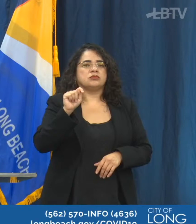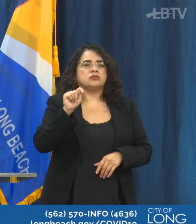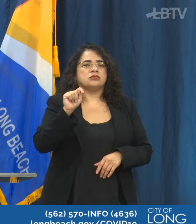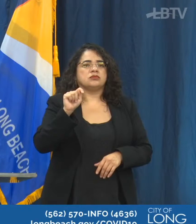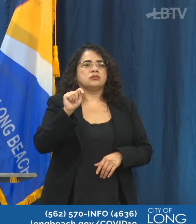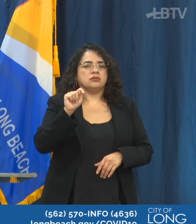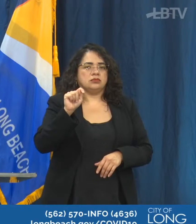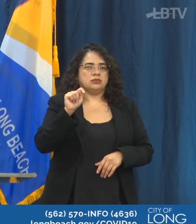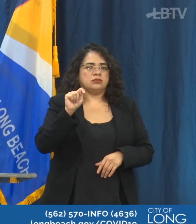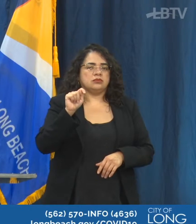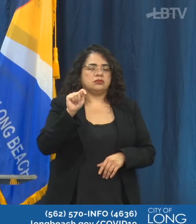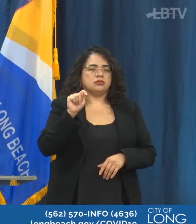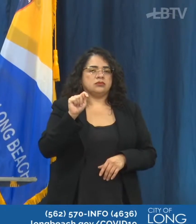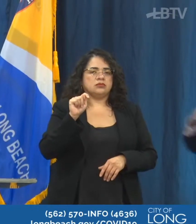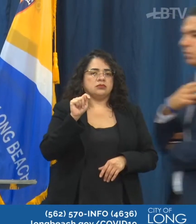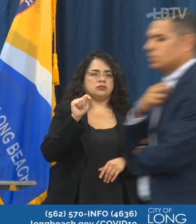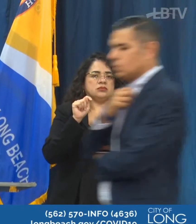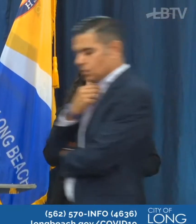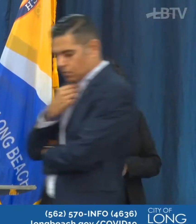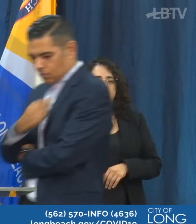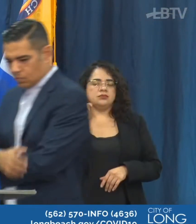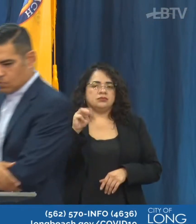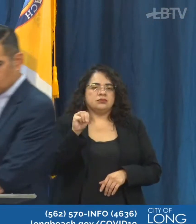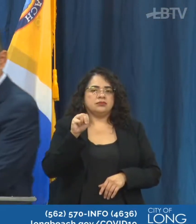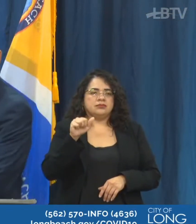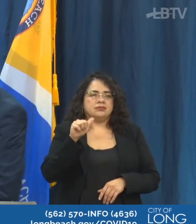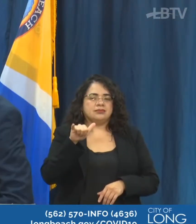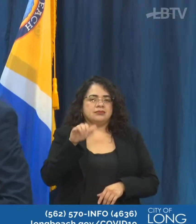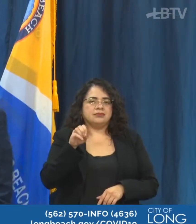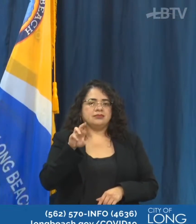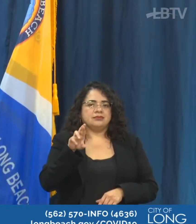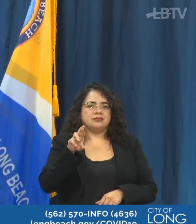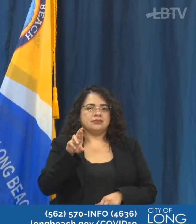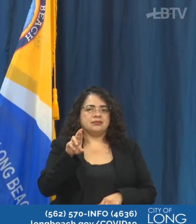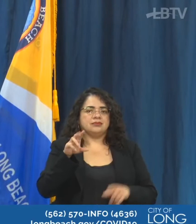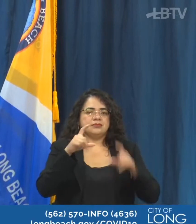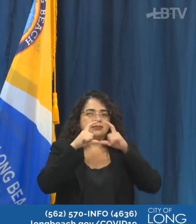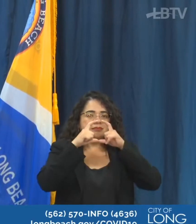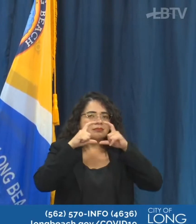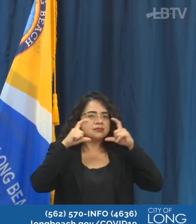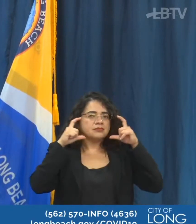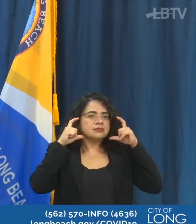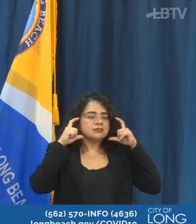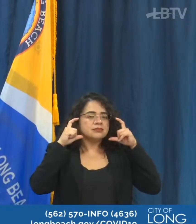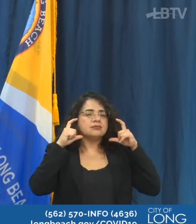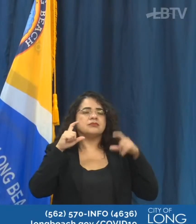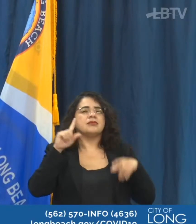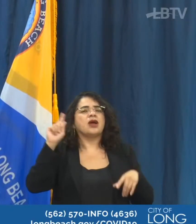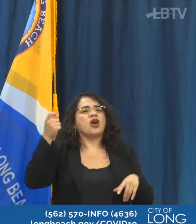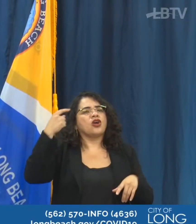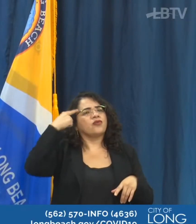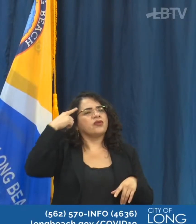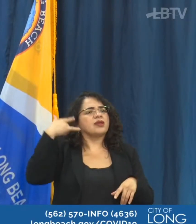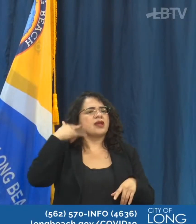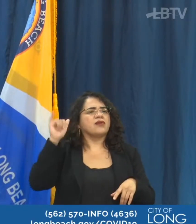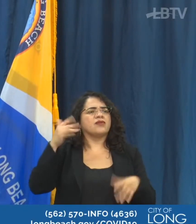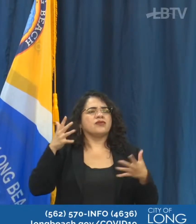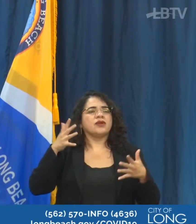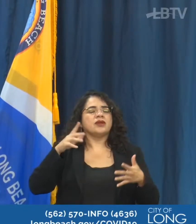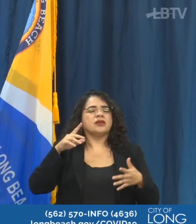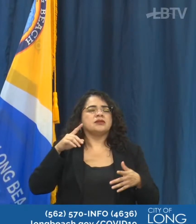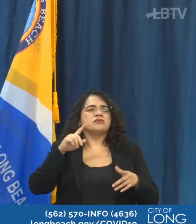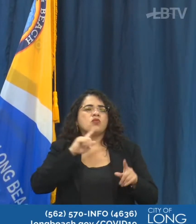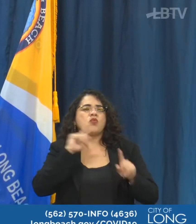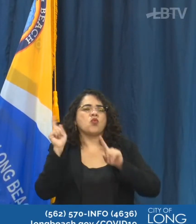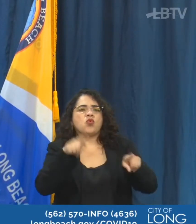actually for the mayor. So this is in regard to face masks wearing. Obviously, the governor put out an executive order today